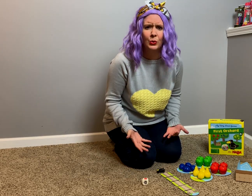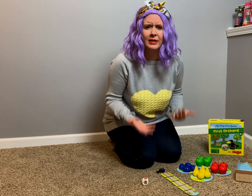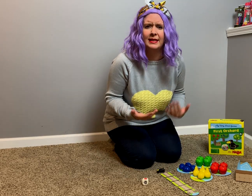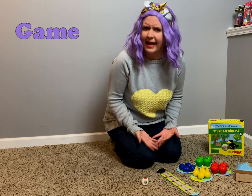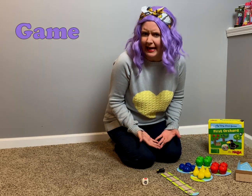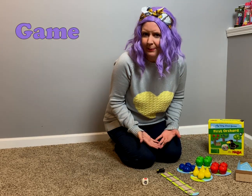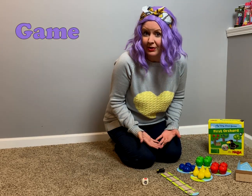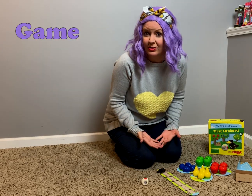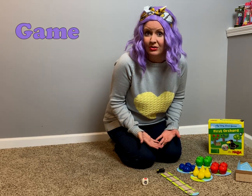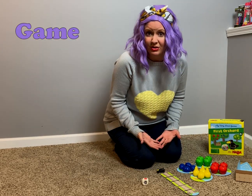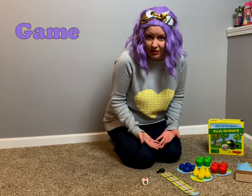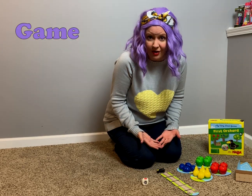word game? Do you know?